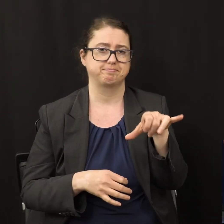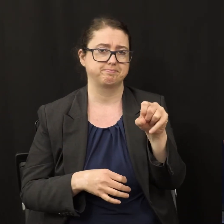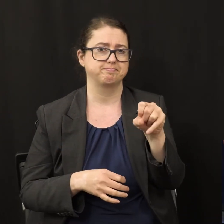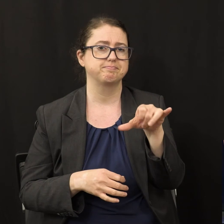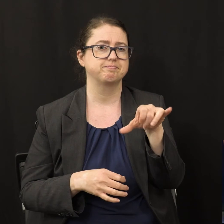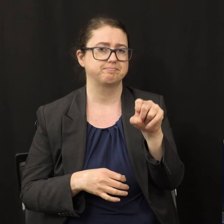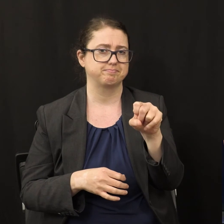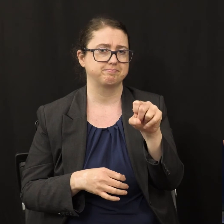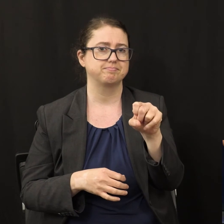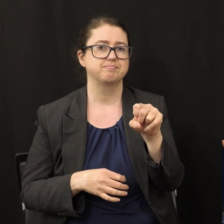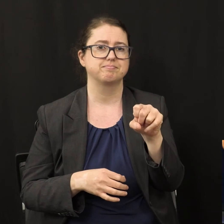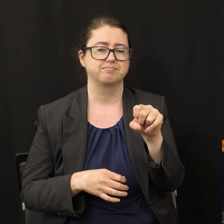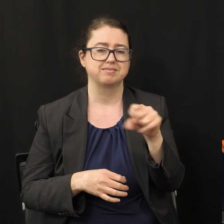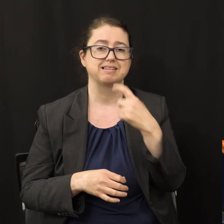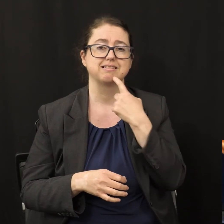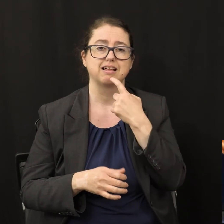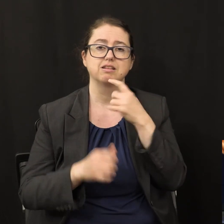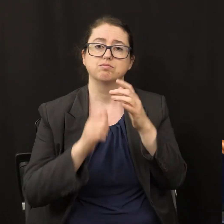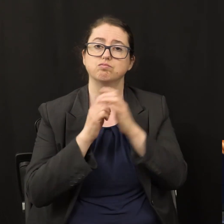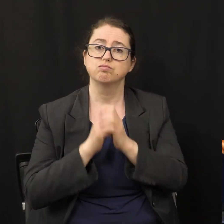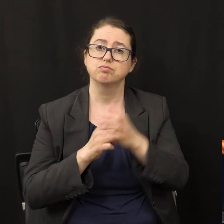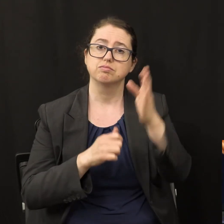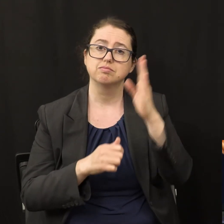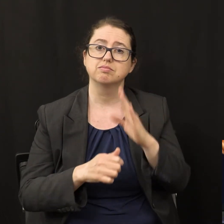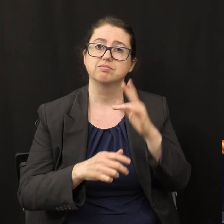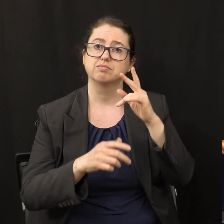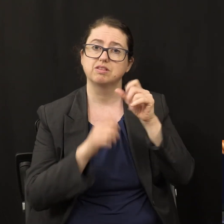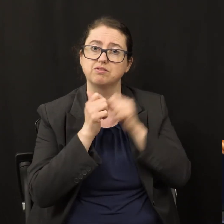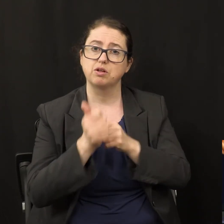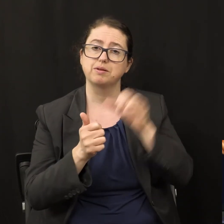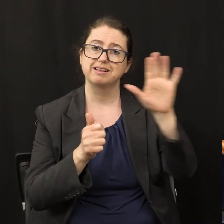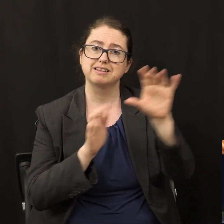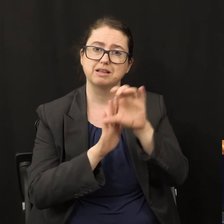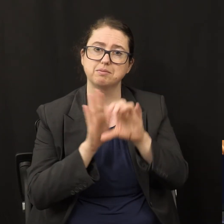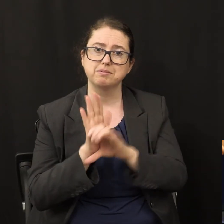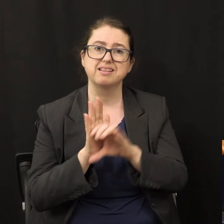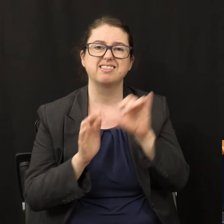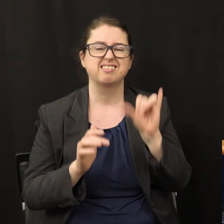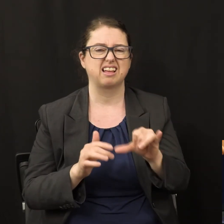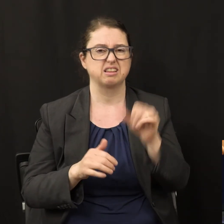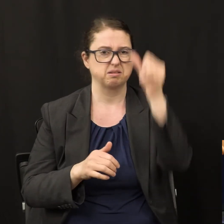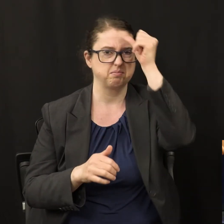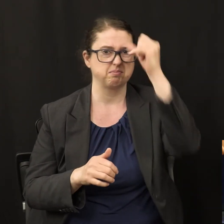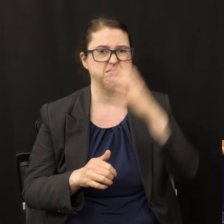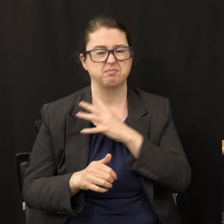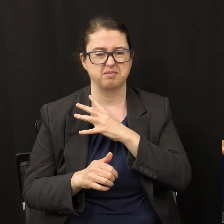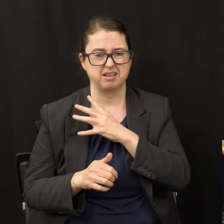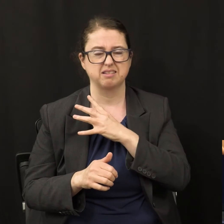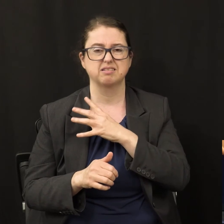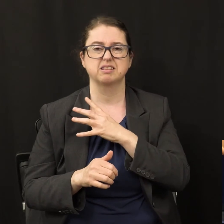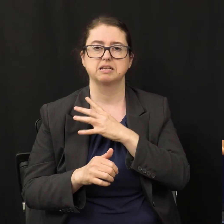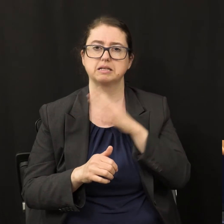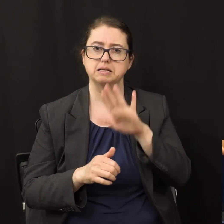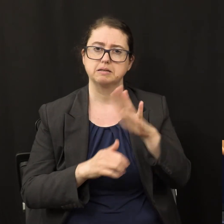So it says, fear God, keep his commandments for this is man's all for God will bring every work into judgment